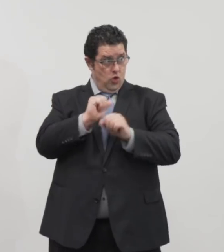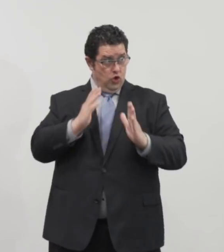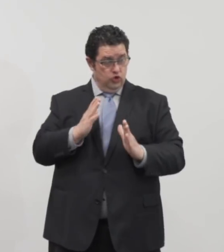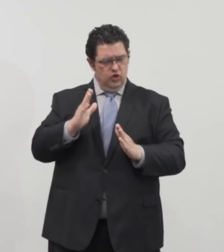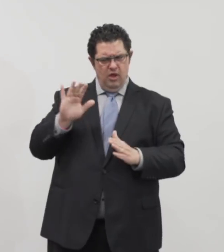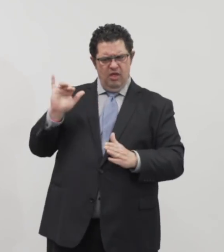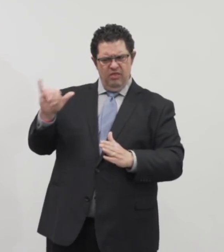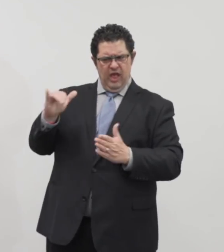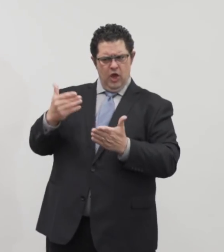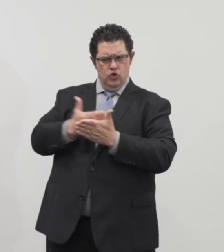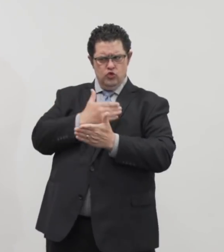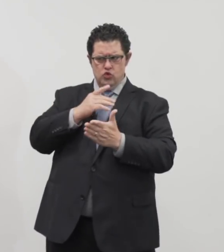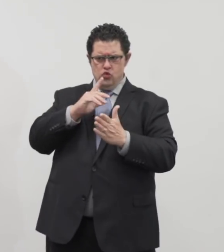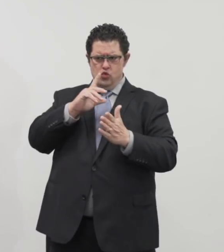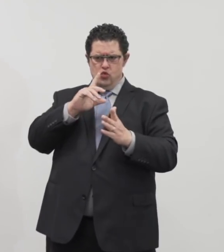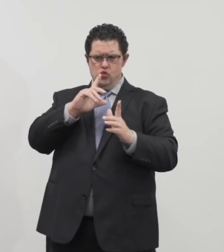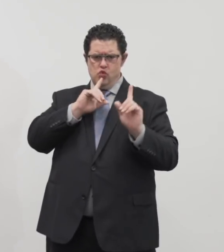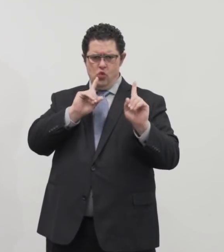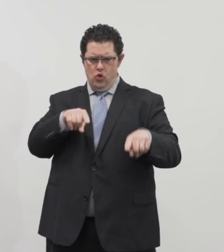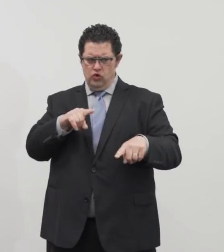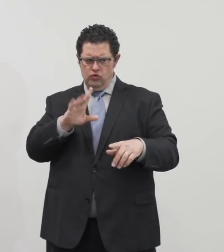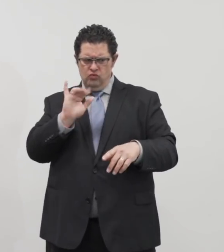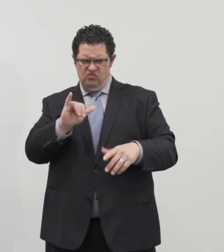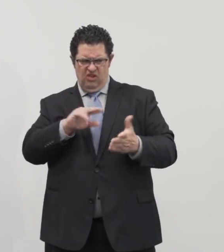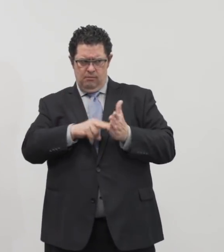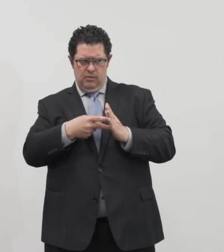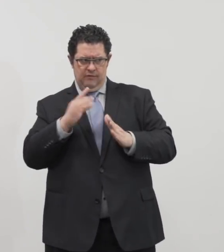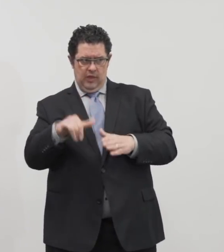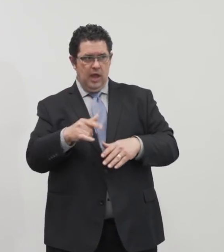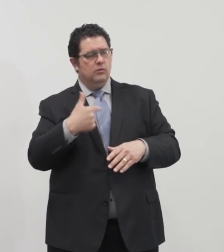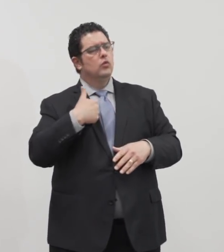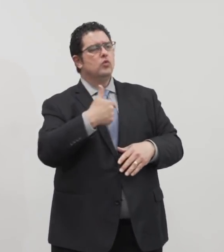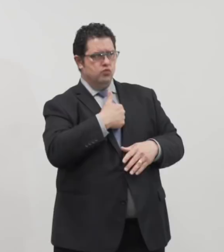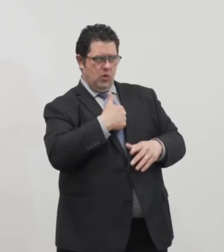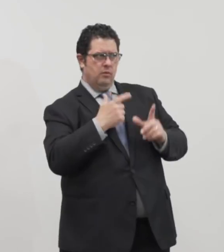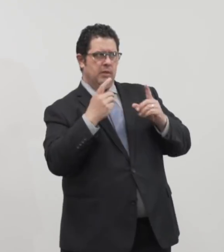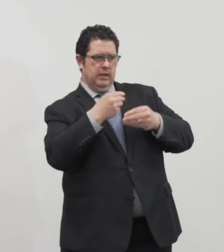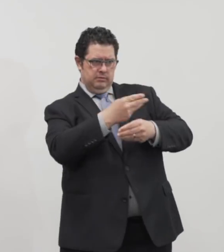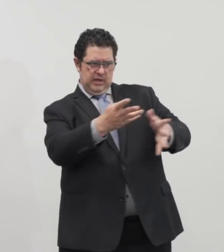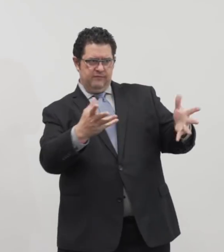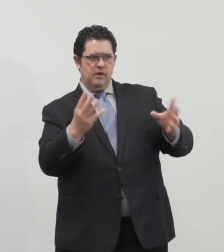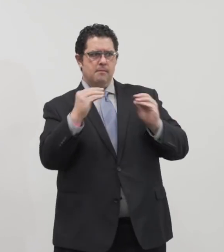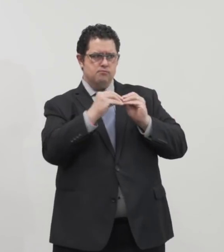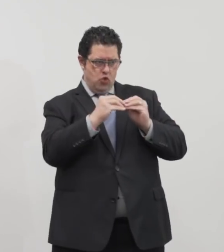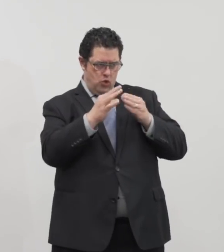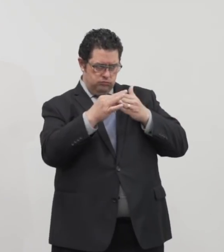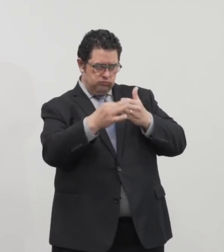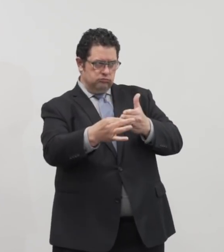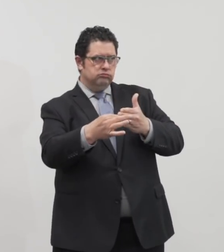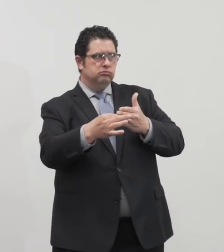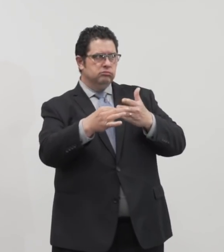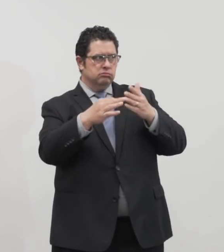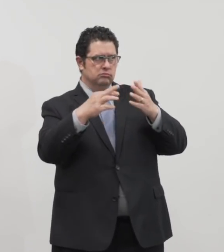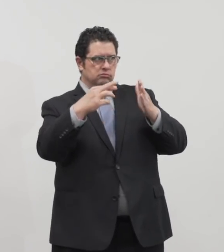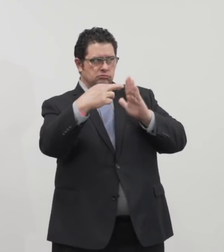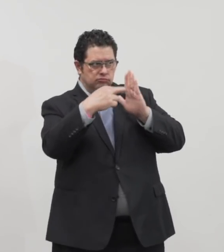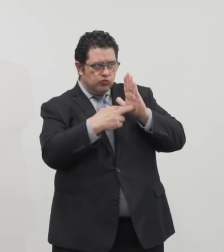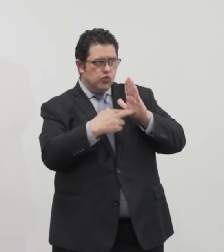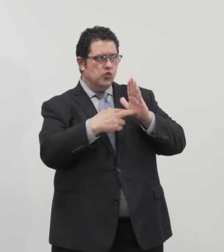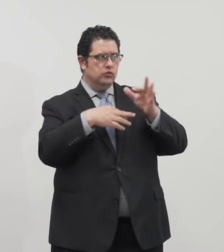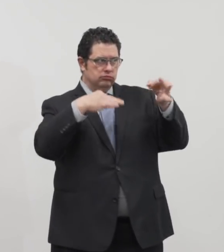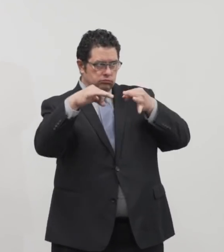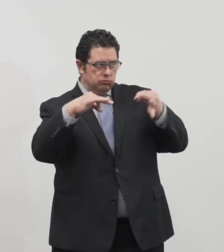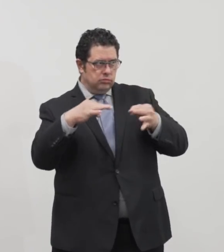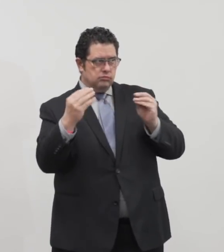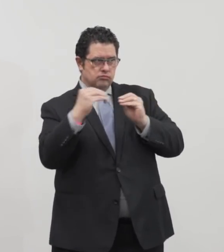for child care centers? We'll be providing some direction and guidance in more detail to childcare centers. We understand